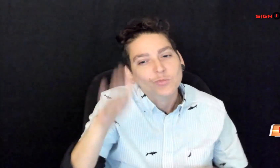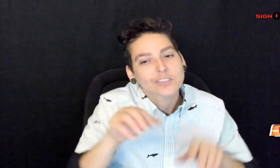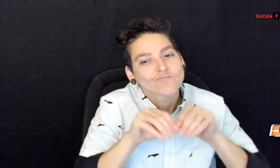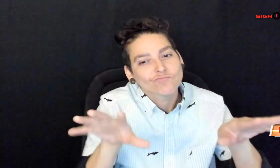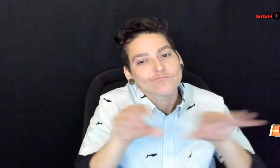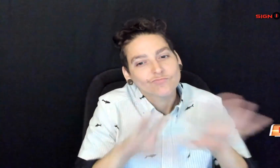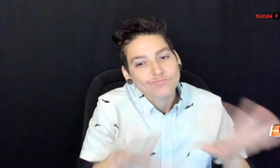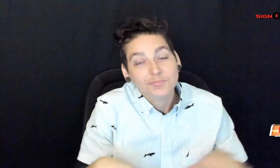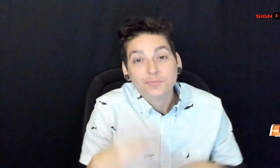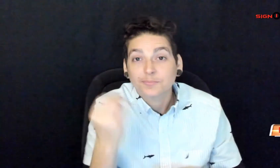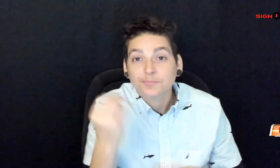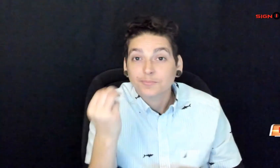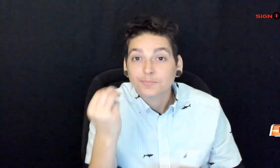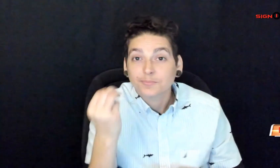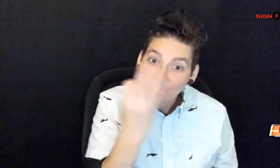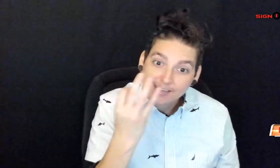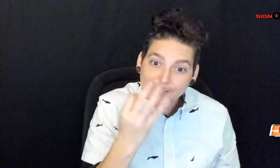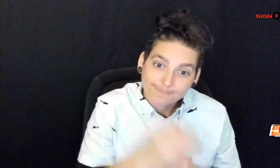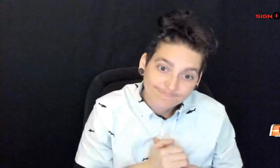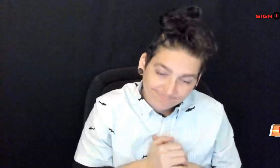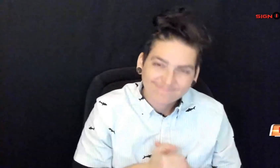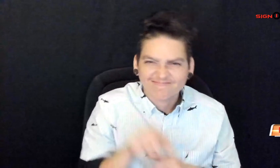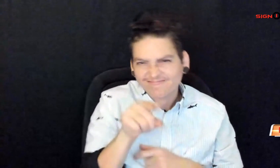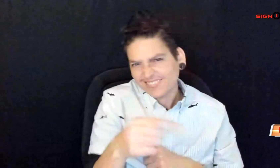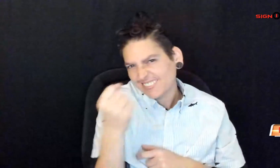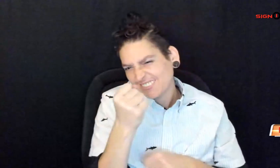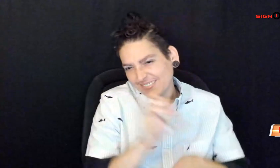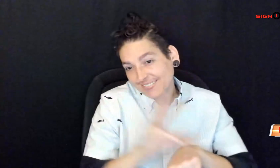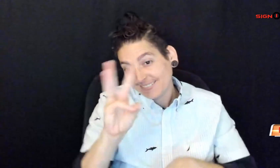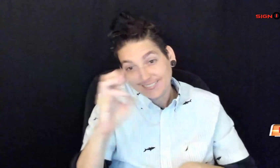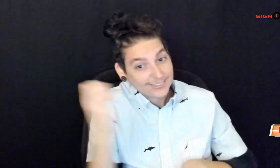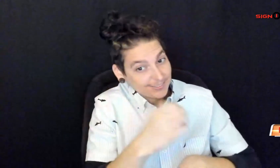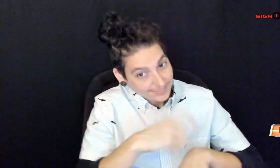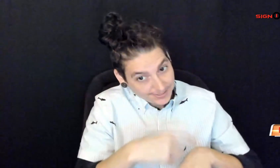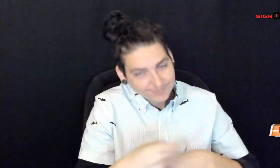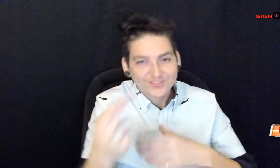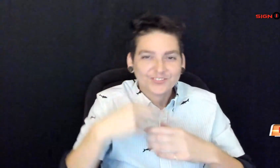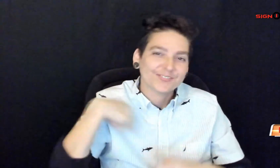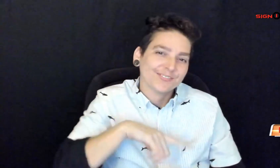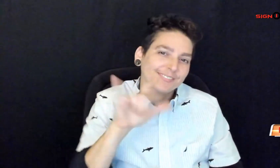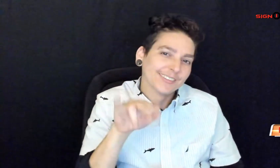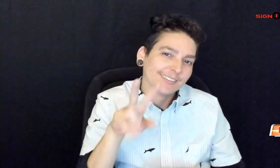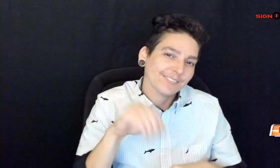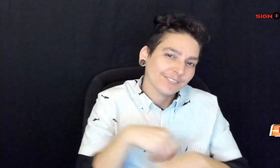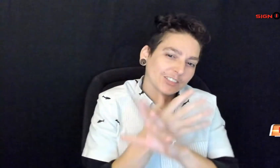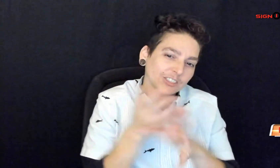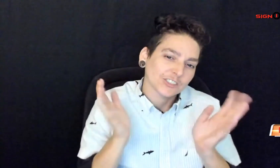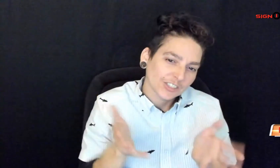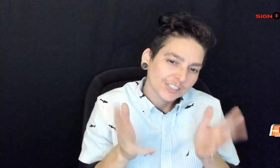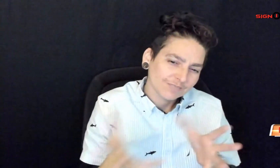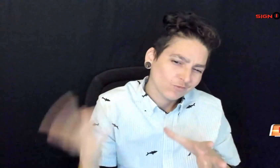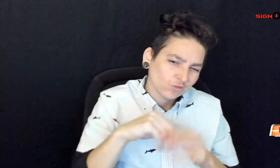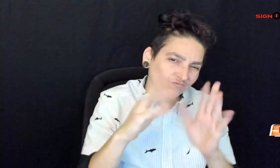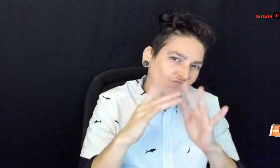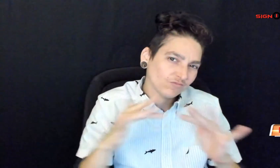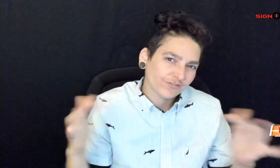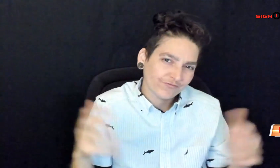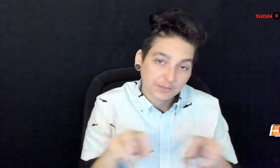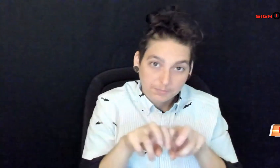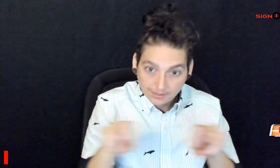Sign One News will be broadcasting live updates Monday through Friday. Then this Saturday at 6 p.m. Eastern Time, join us for a live panel of diverse guests